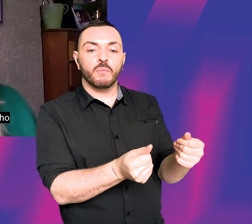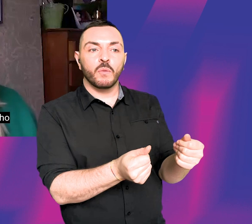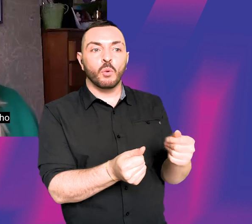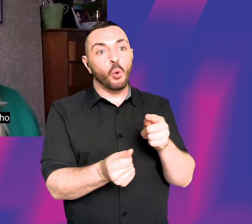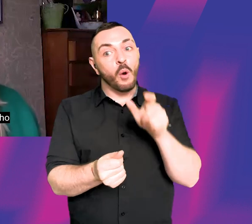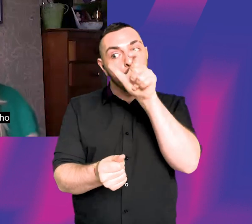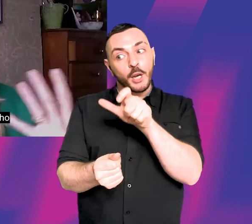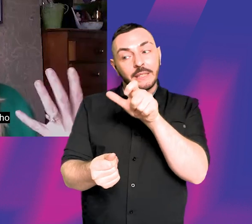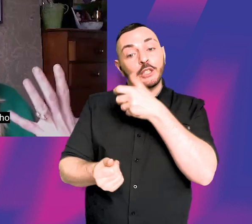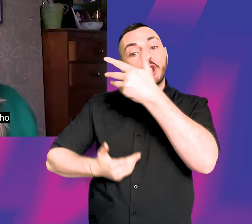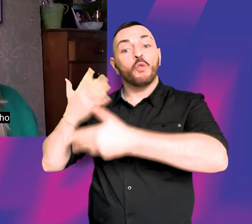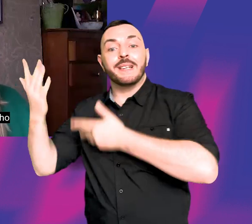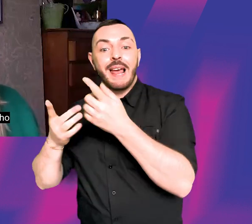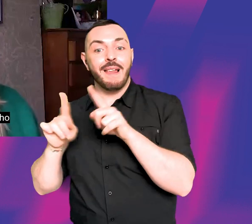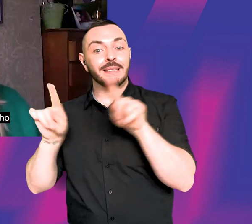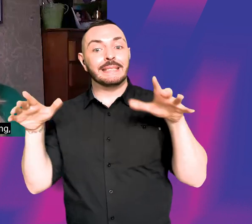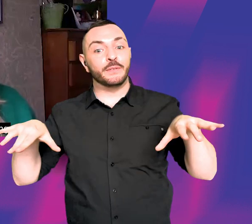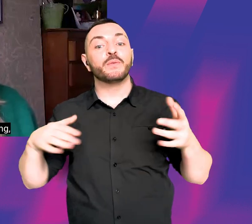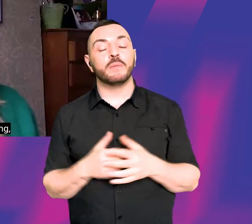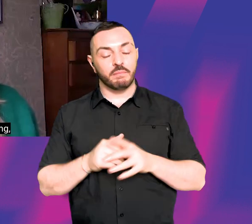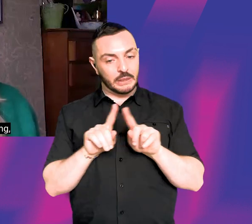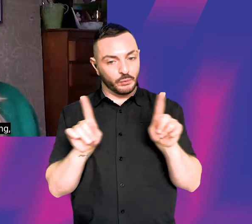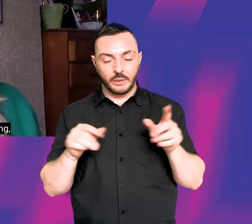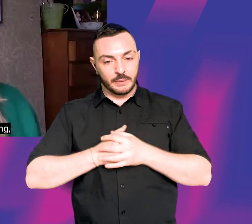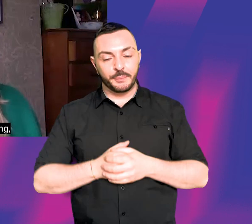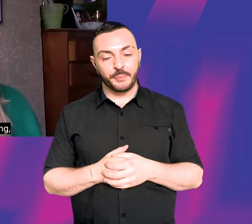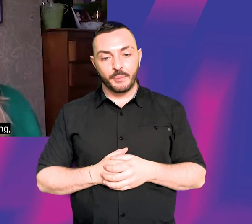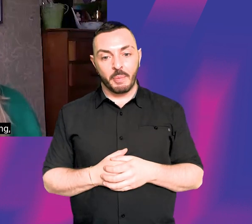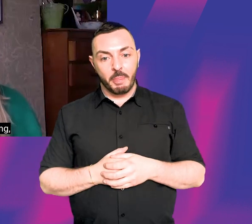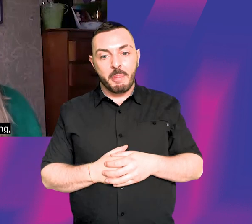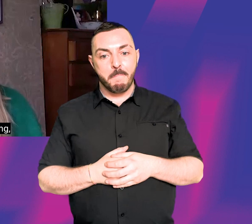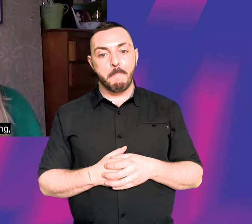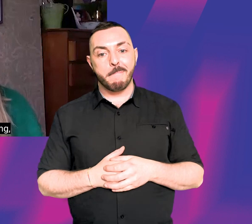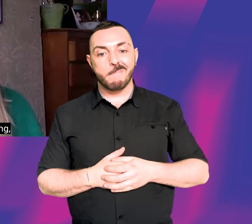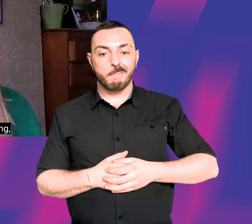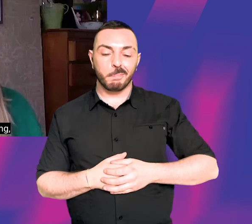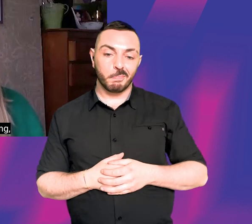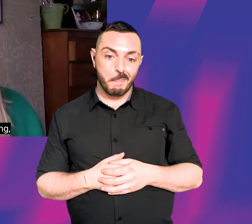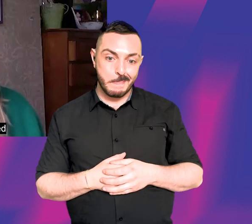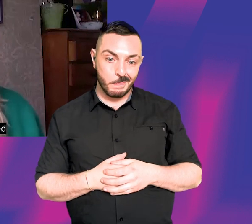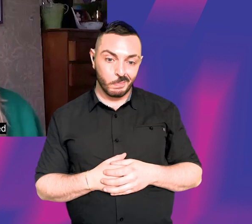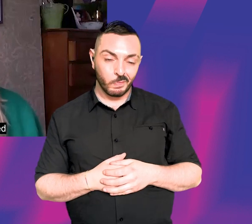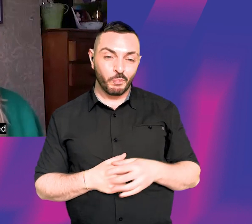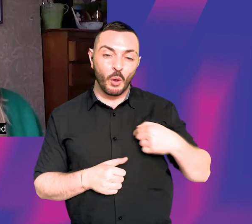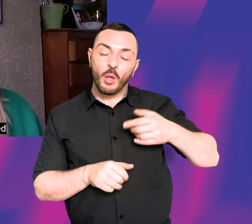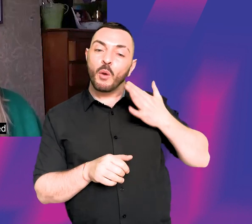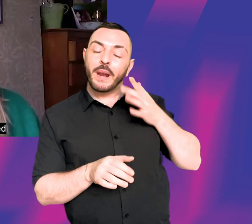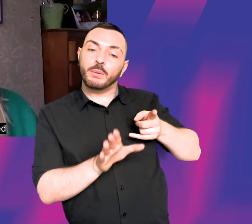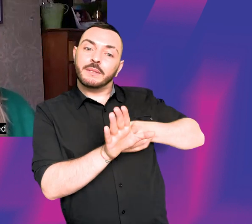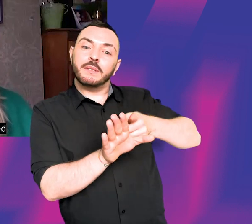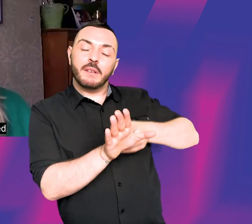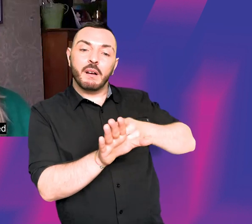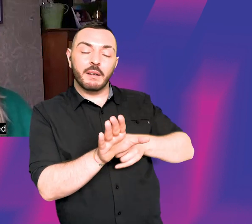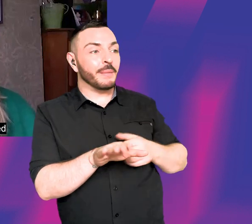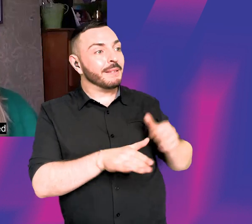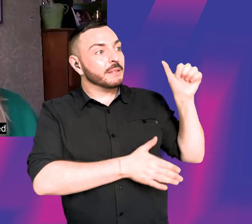storyteller is a big difference. And when I was sort of relatively young, when I was just starting out, I